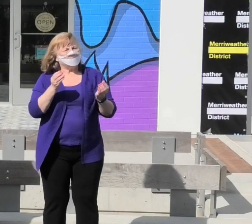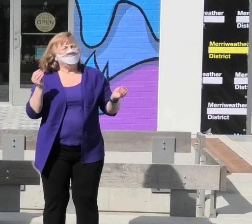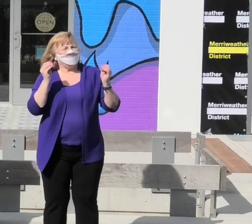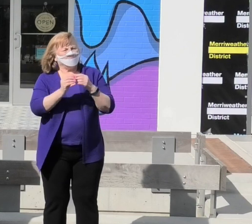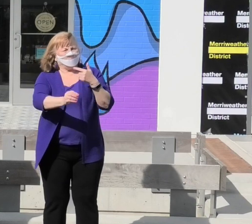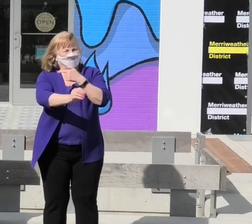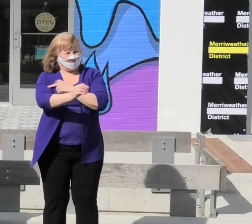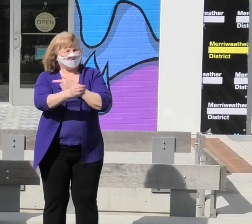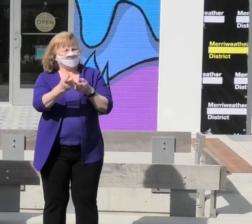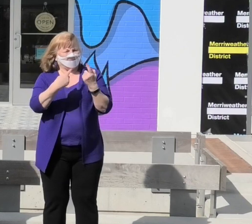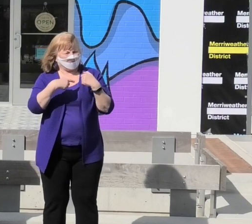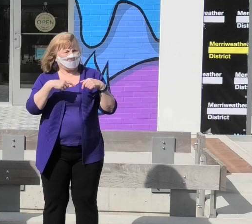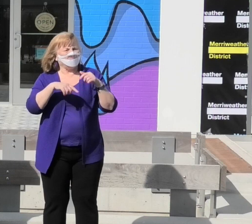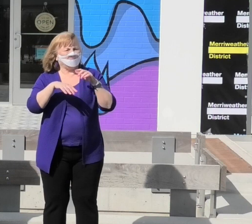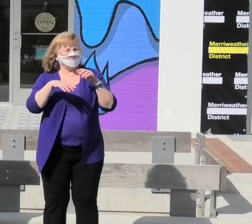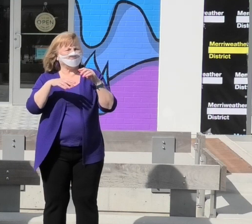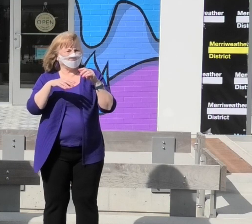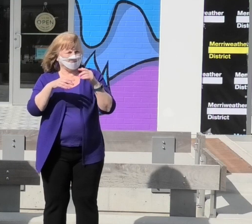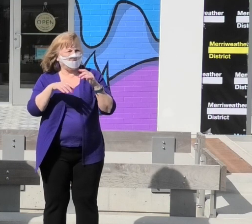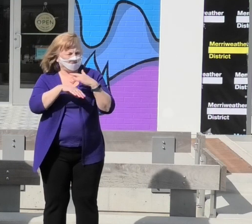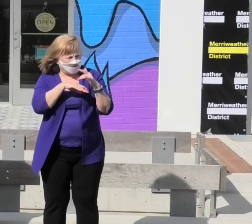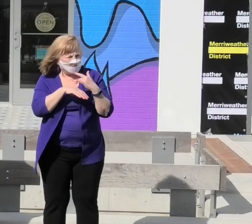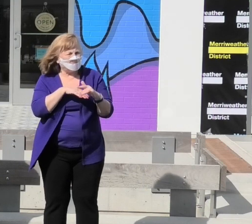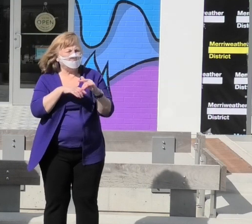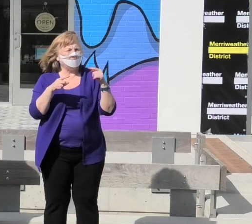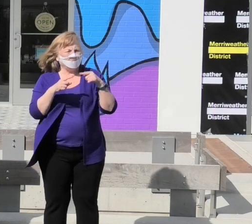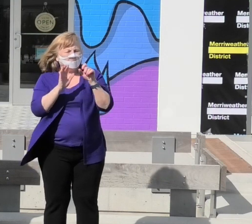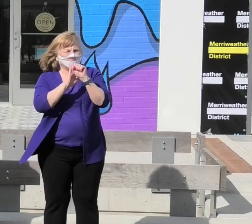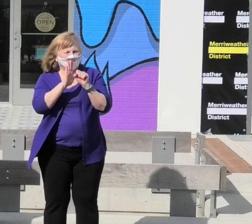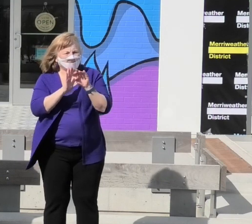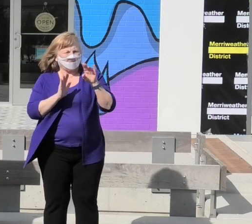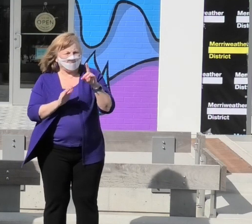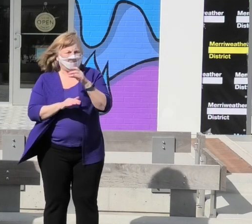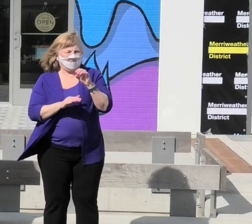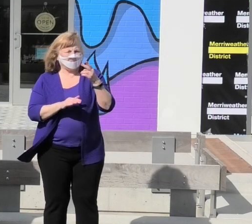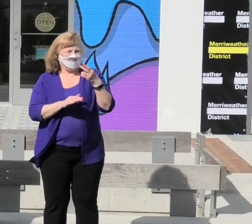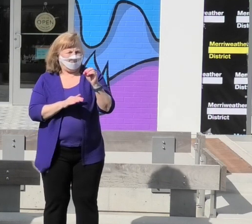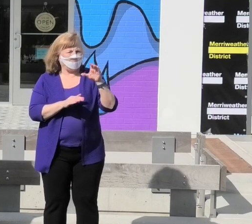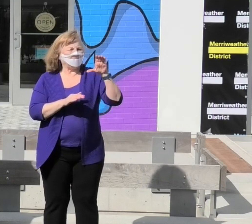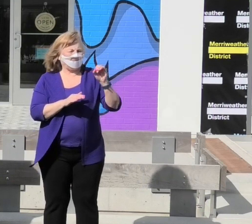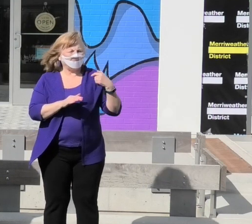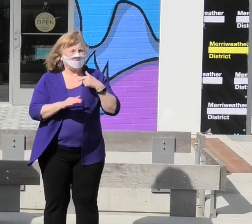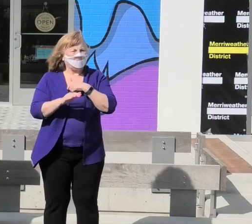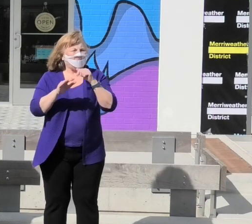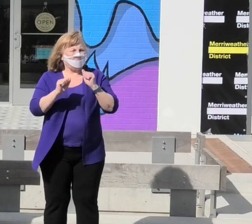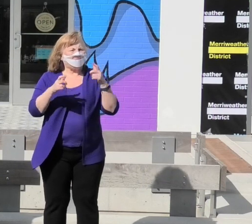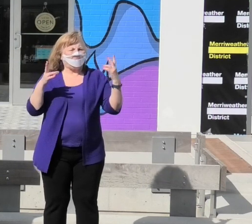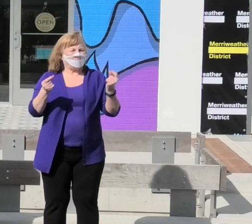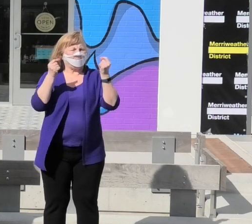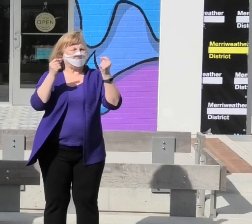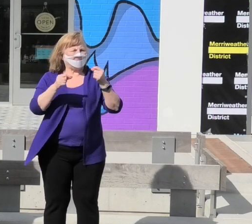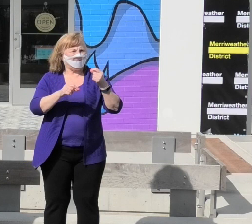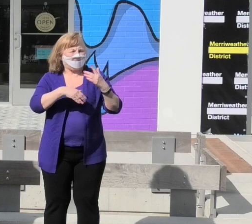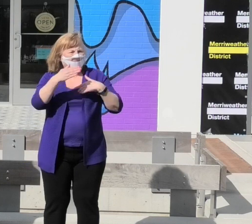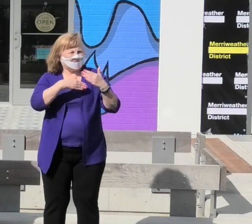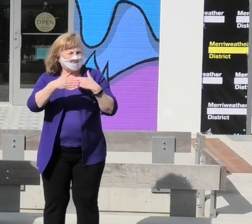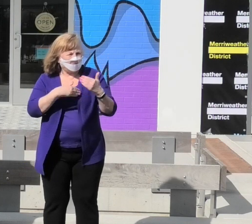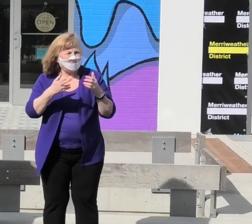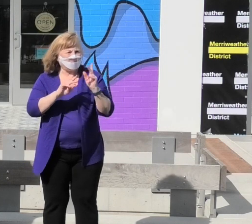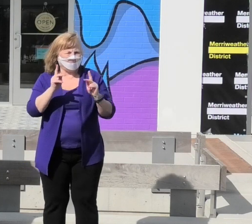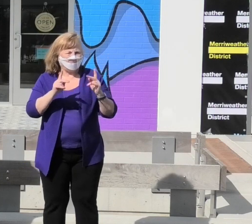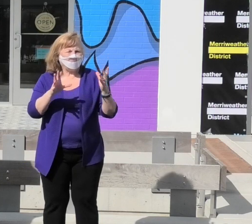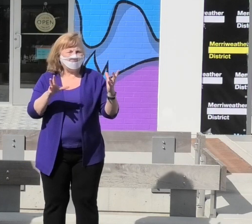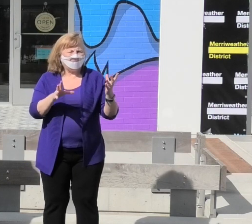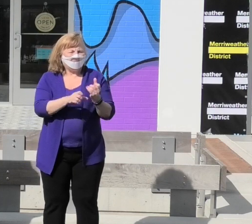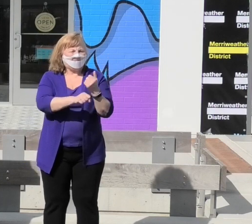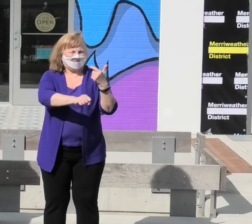coming online and to the state of Maryland and Howard County, we'll be able to quickly accelerate people being